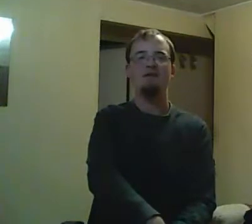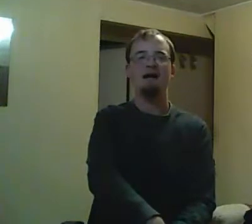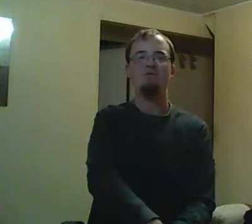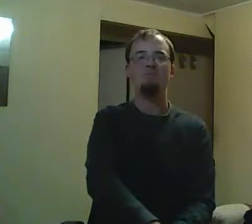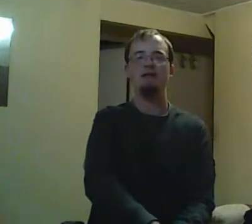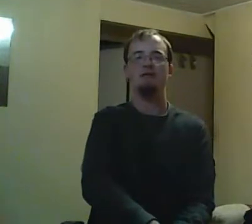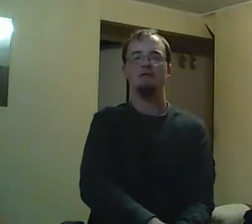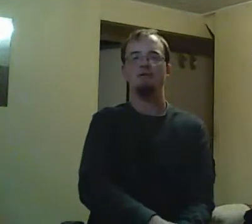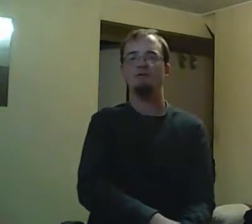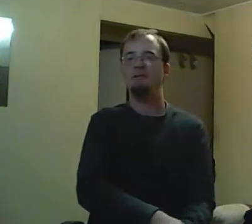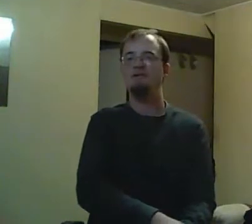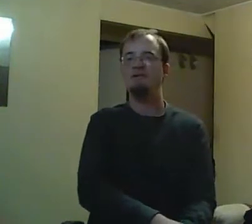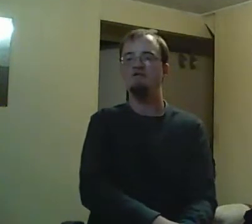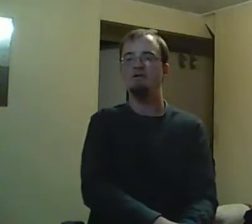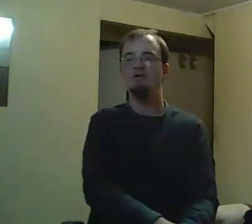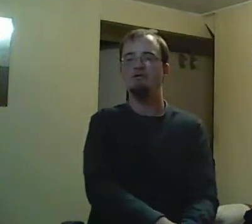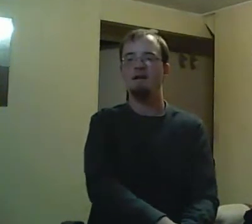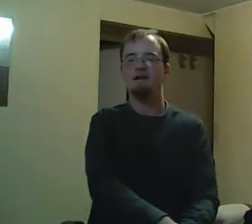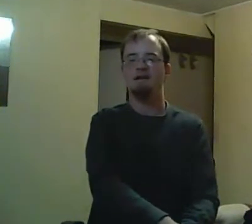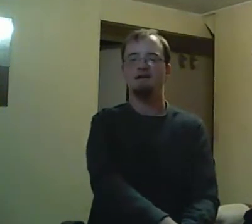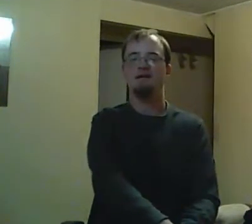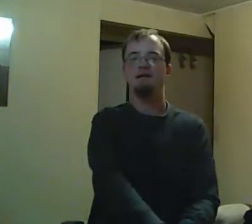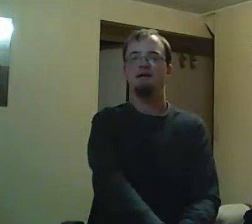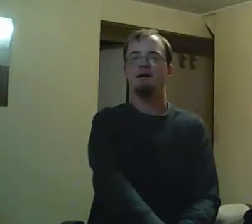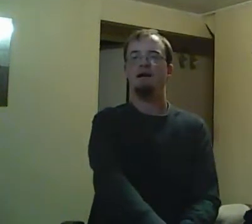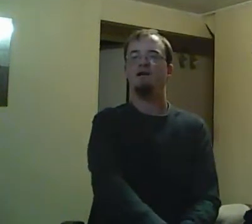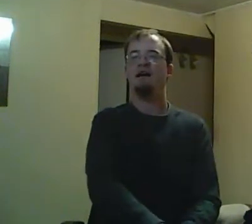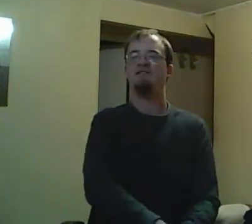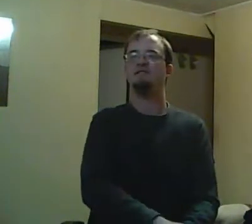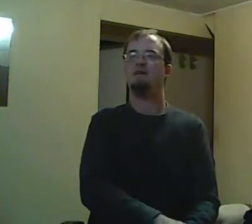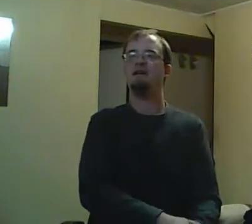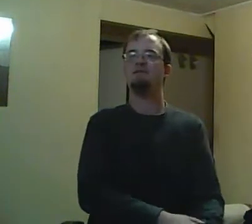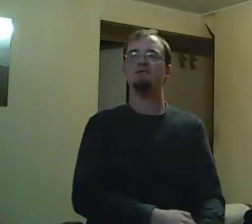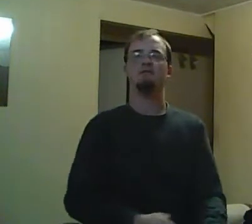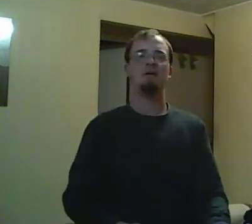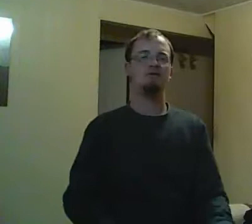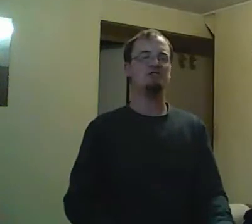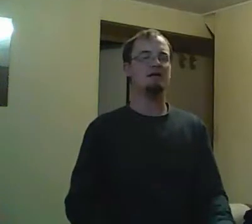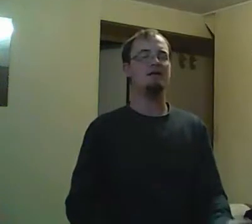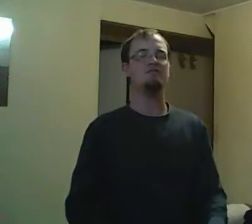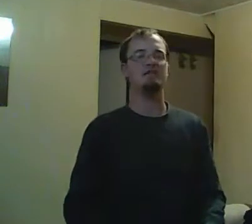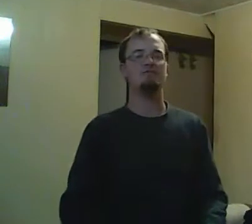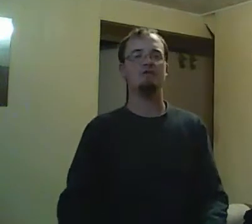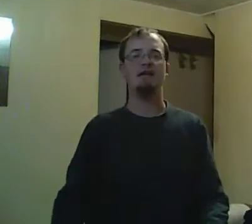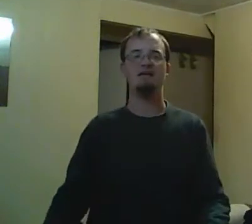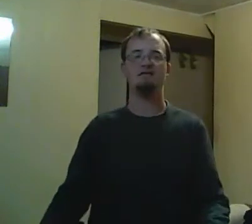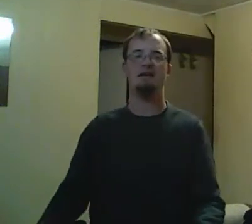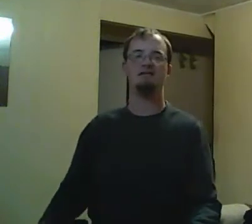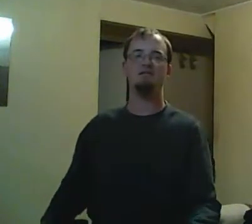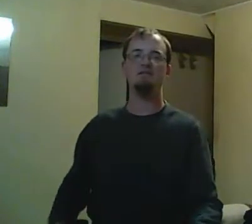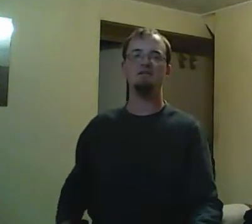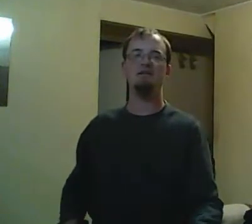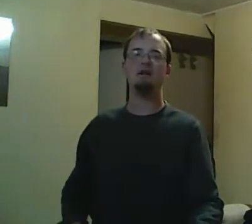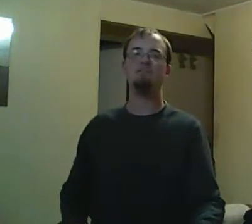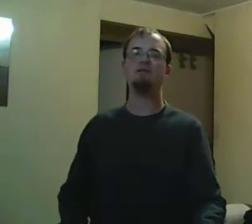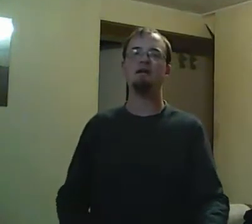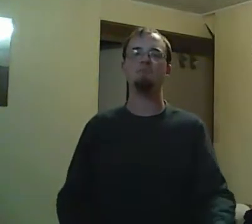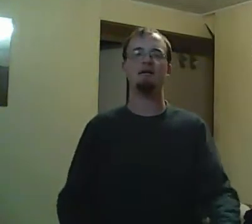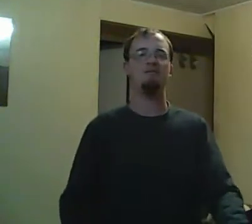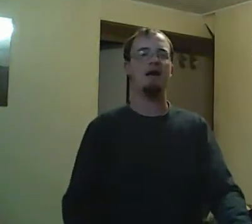Maybe Toby has a crush on Heather. We could only hope. No, sorry, not Toby. Rick, if you know what I mean. But anyway, Rick